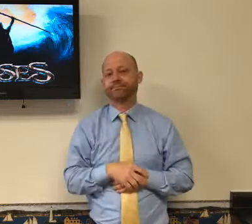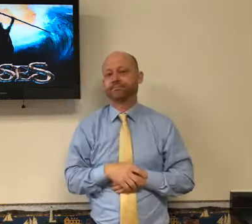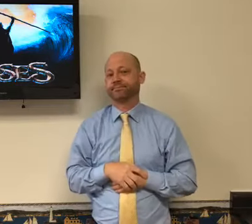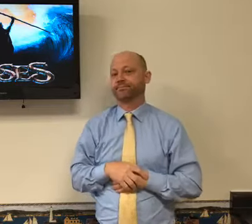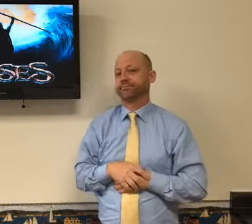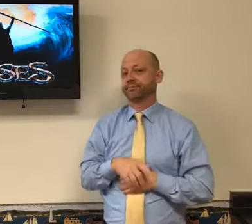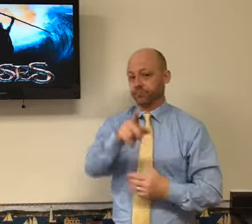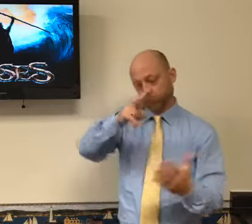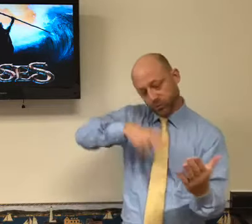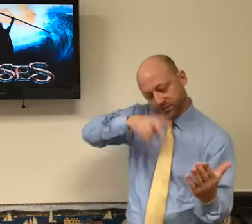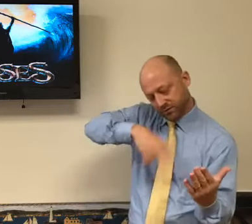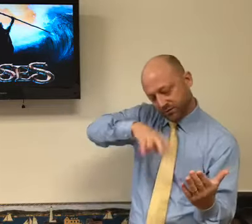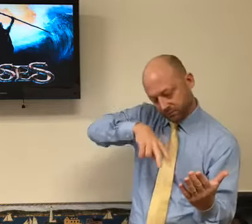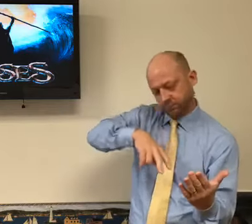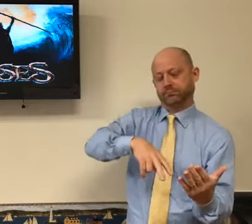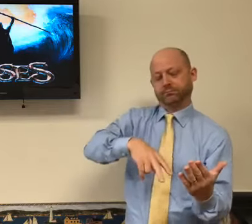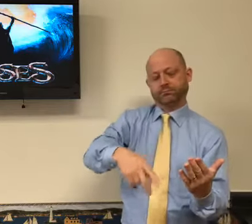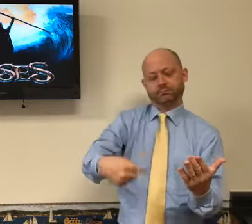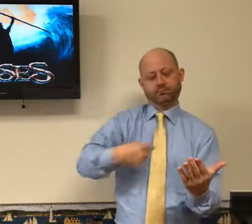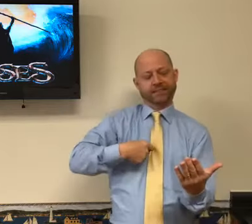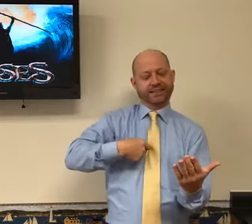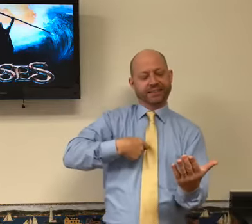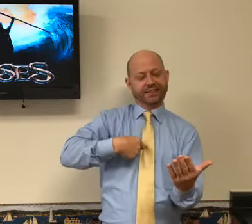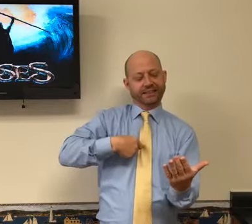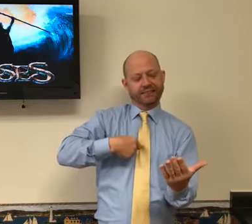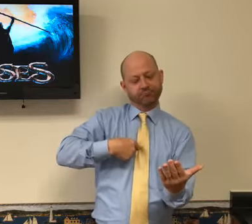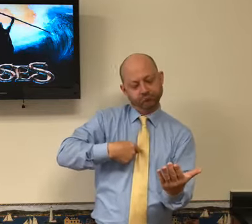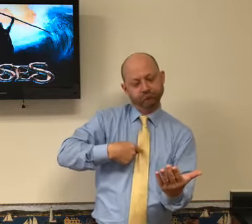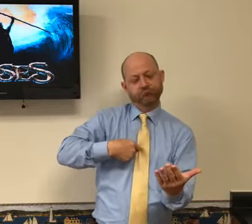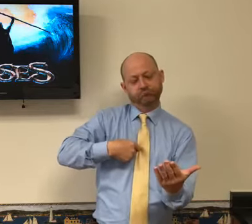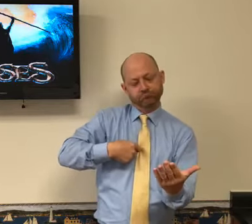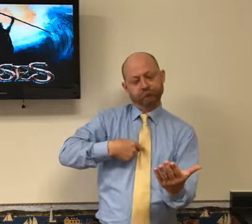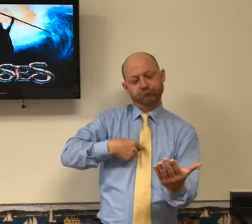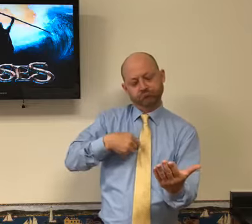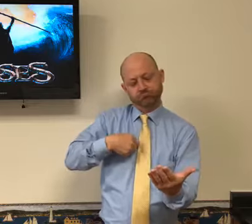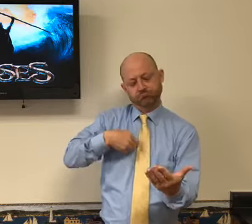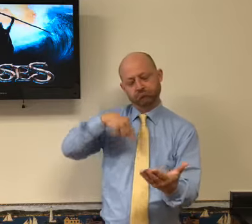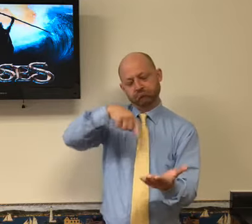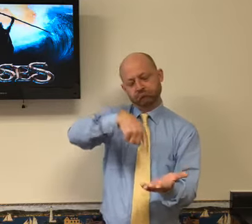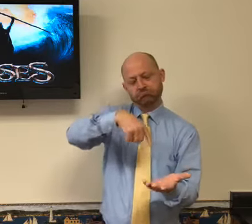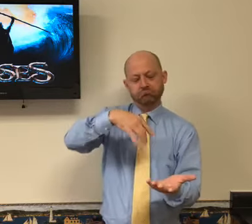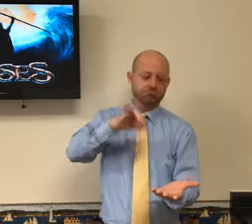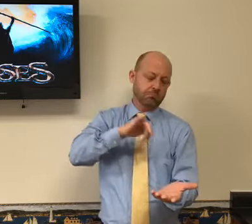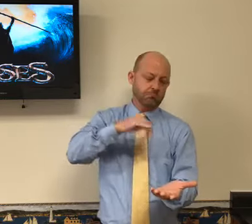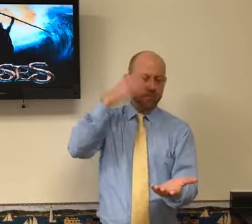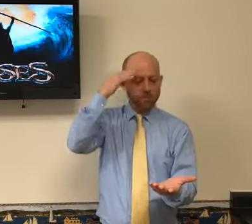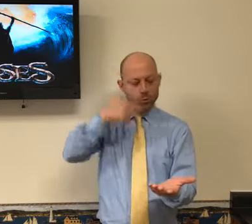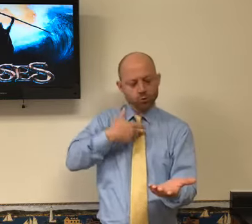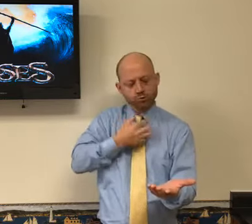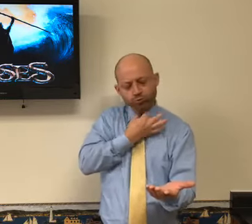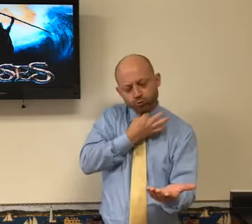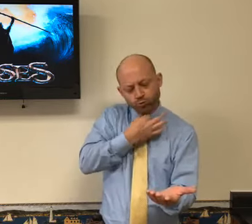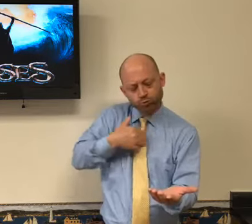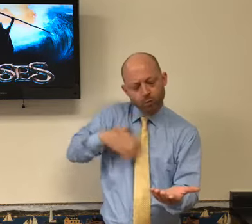And a picture of Moses is also like you and like me. When I was reading about him,